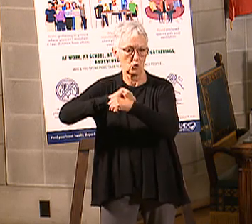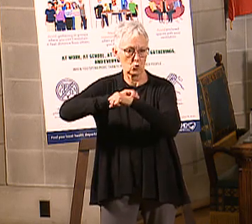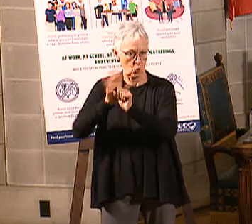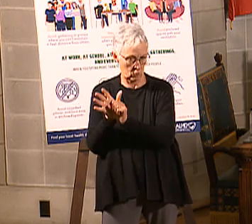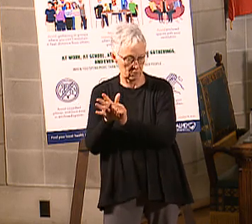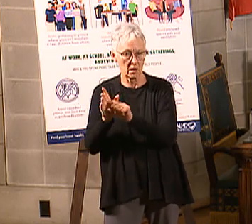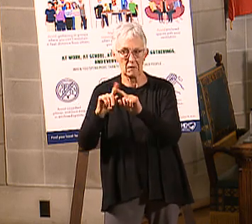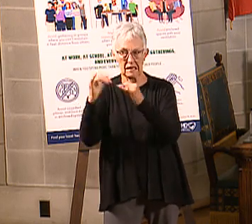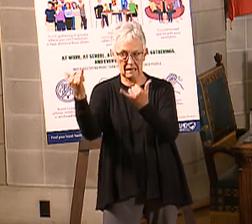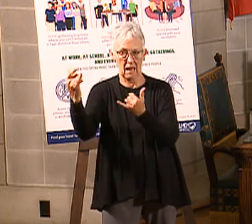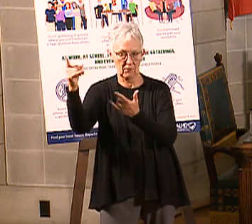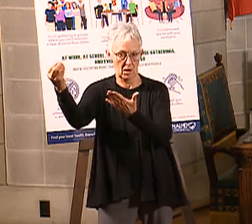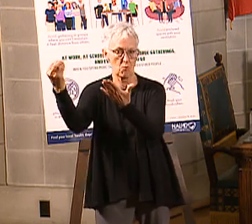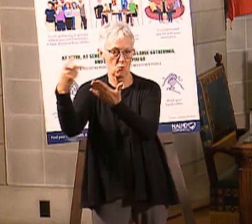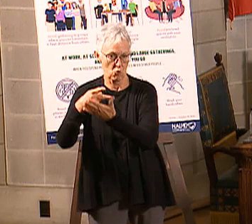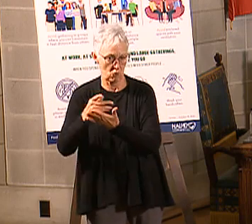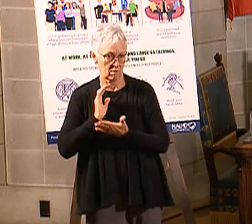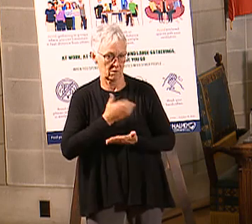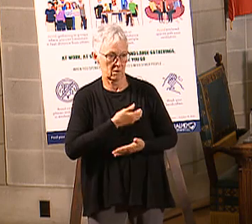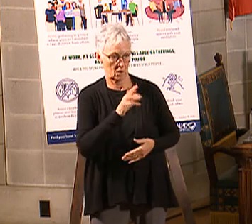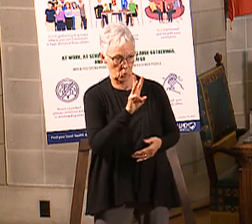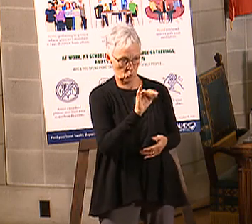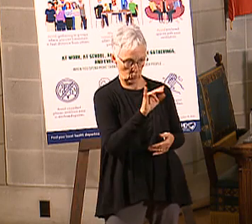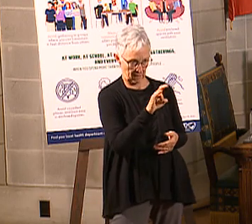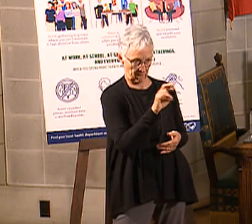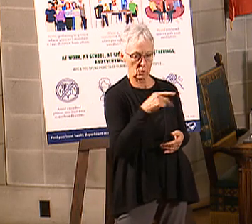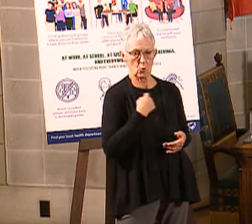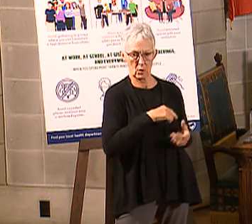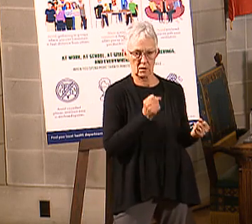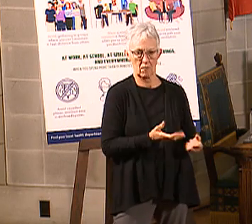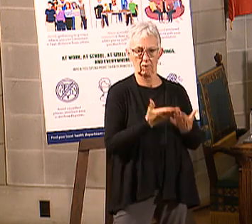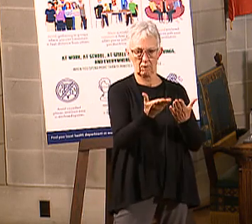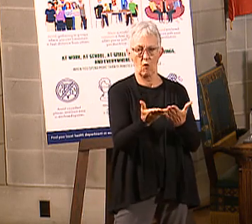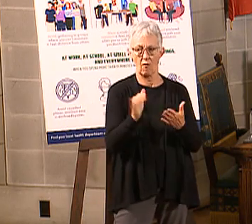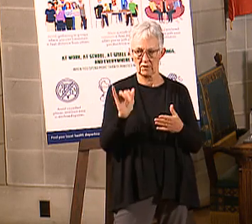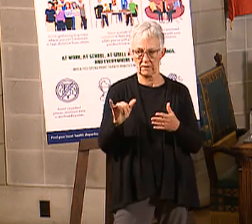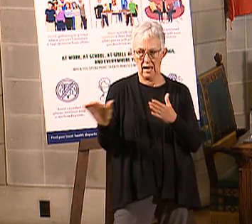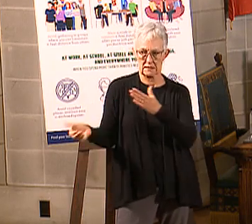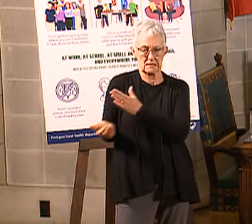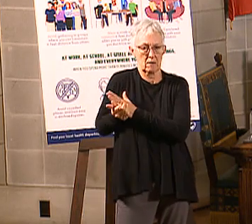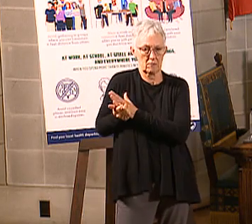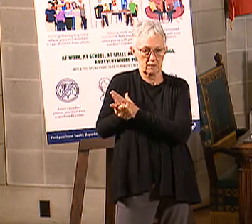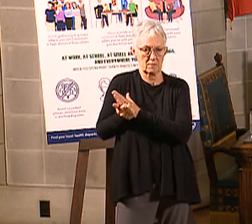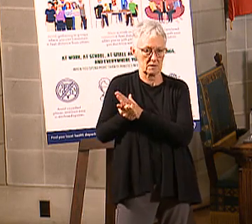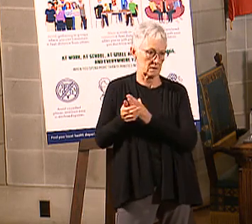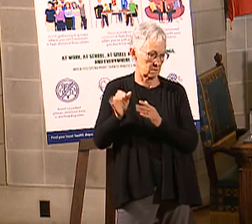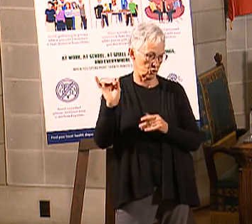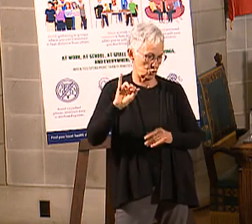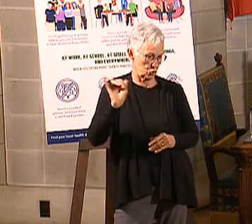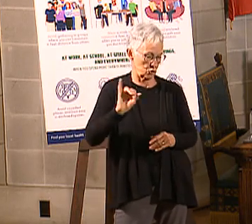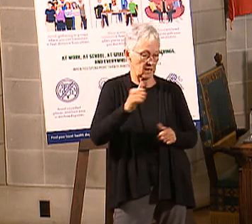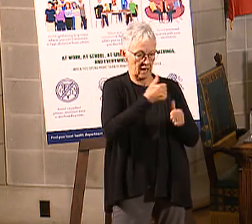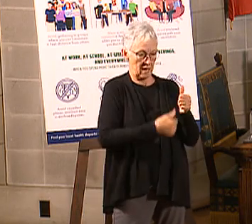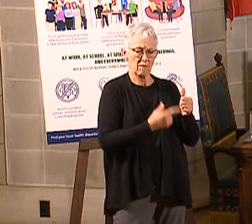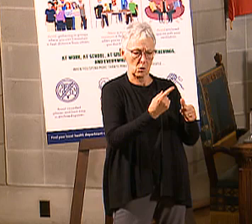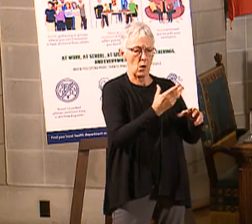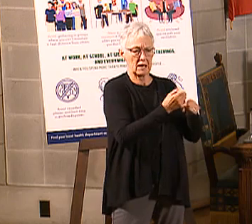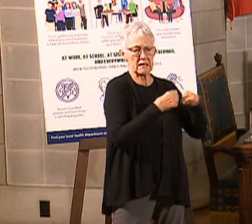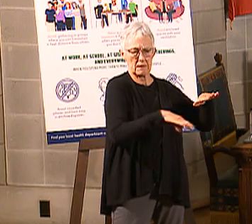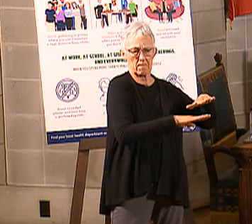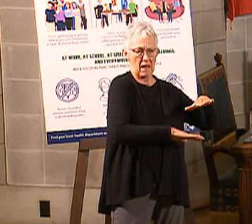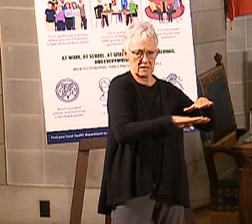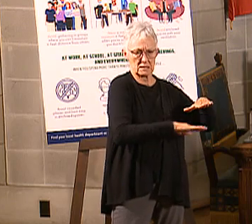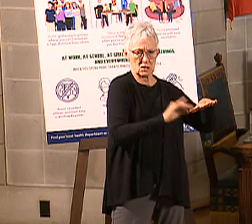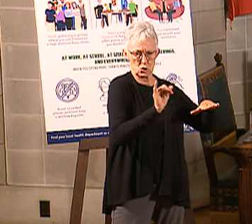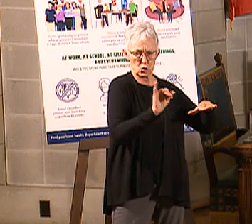our 1115 waiver so we can offer our second tier. So everybody, as Nate was saying, everybody will get the basic package. And then starting on